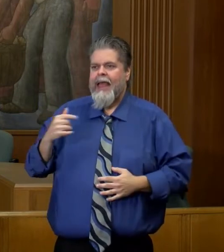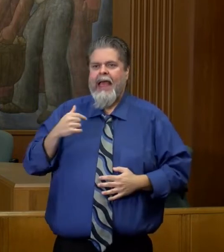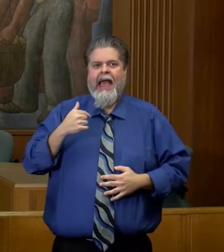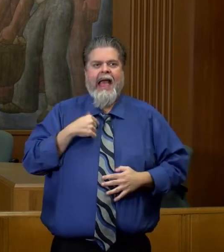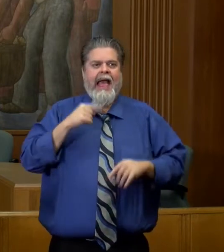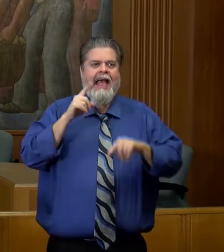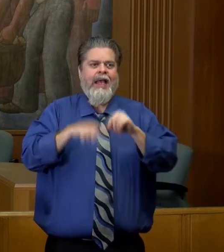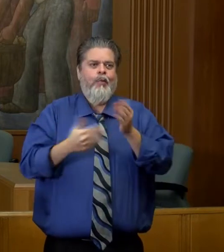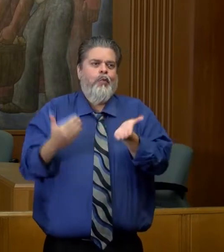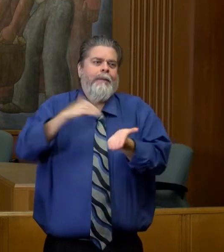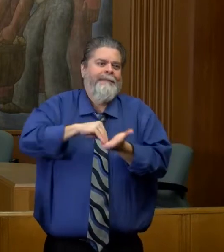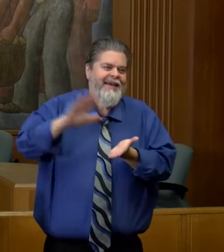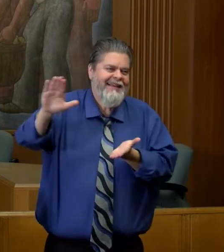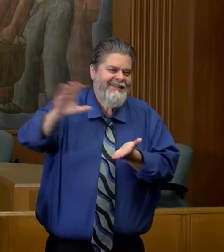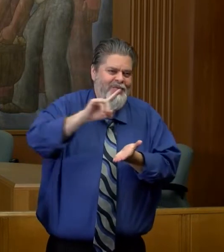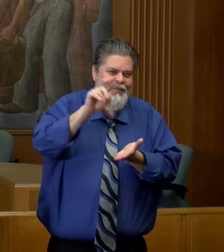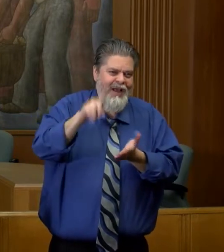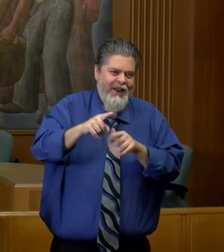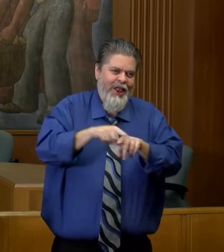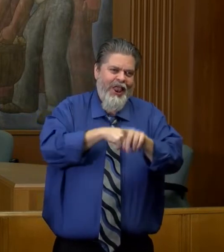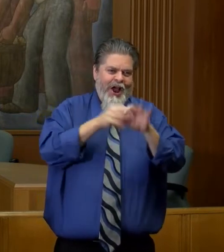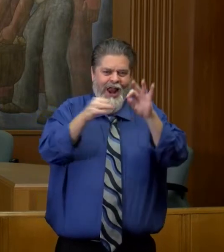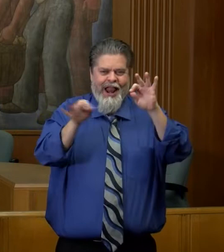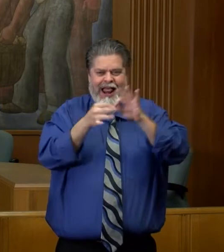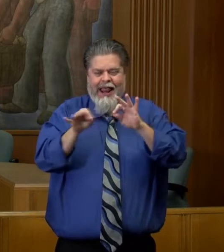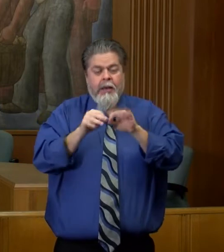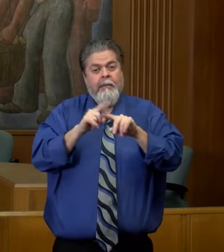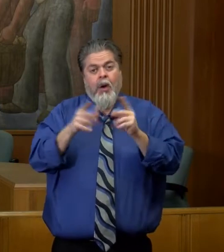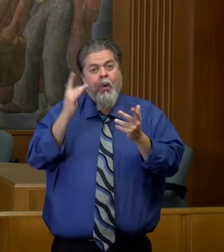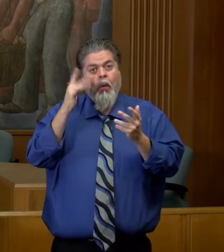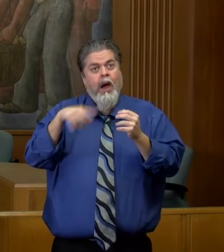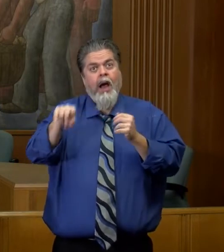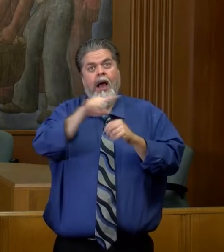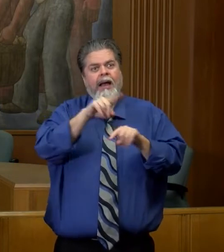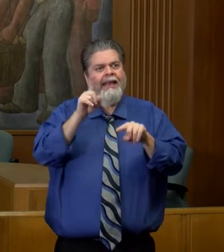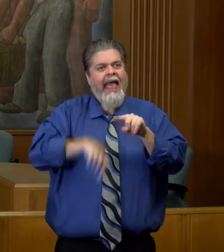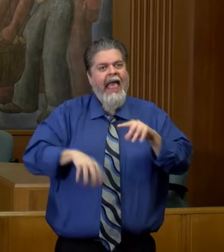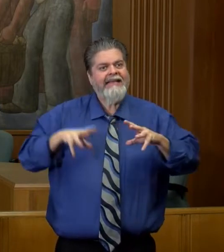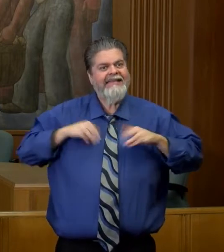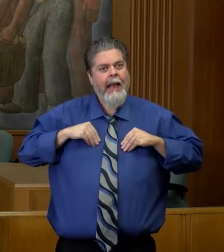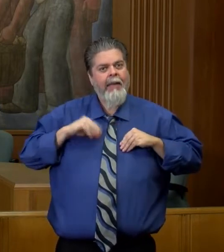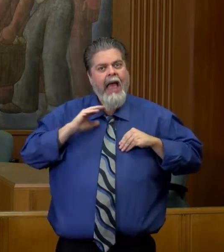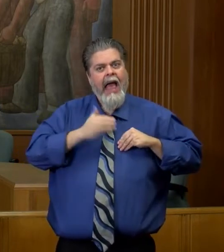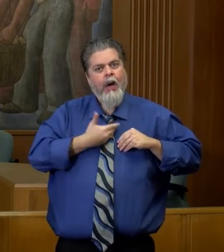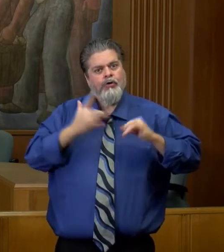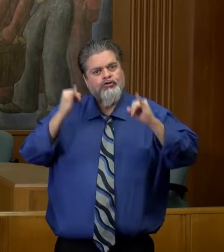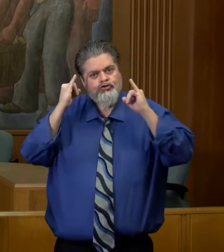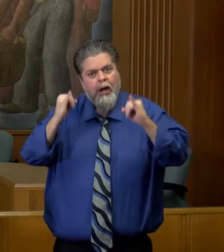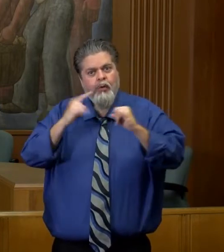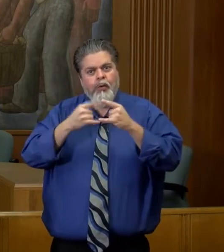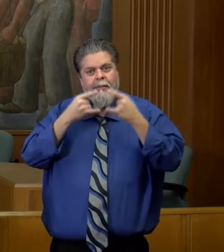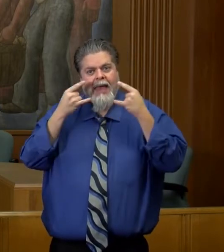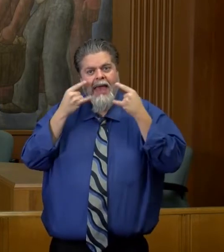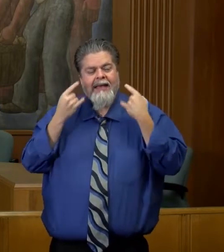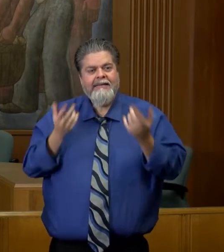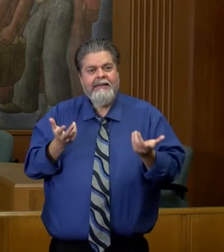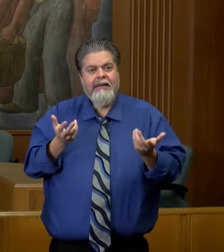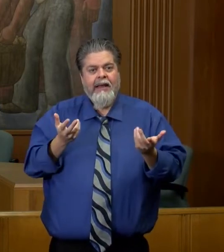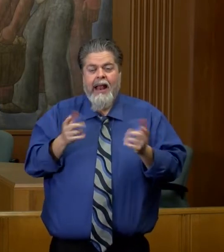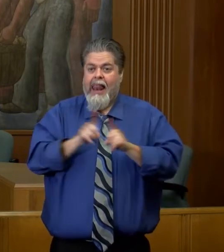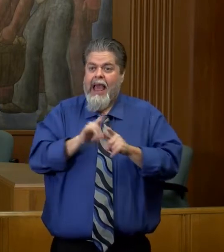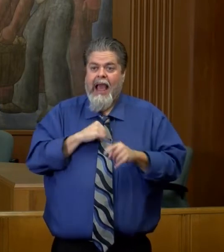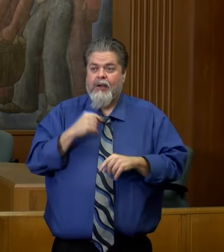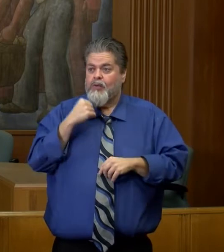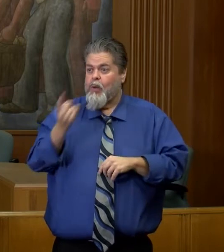for those of you that didn't hear it, but basically saying, what's the deal with our society that we can't take a simple action? I kind of closed with it with some of my earlier comments that